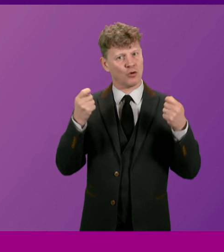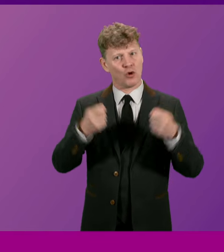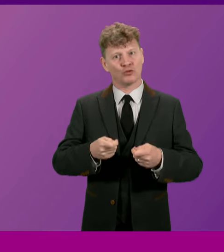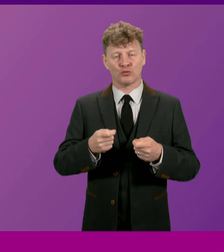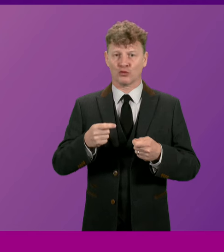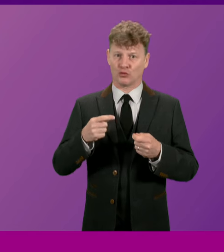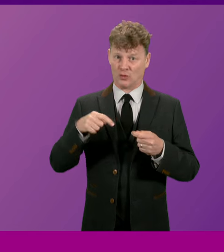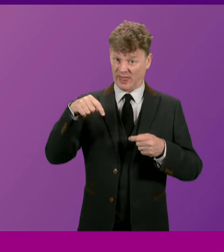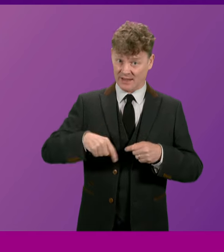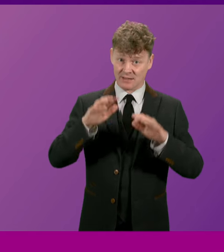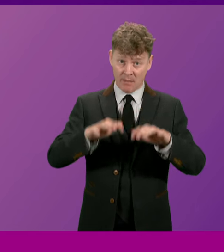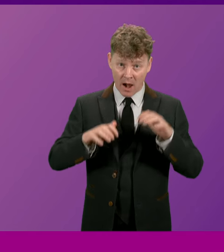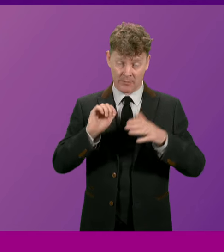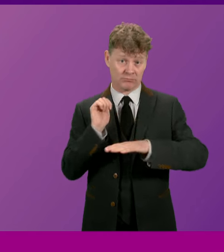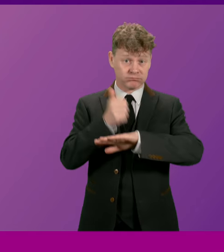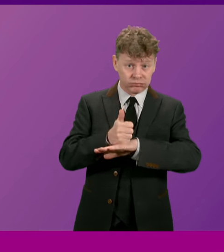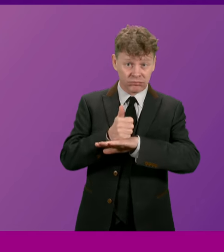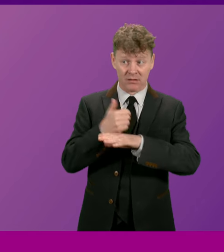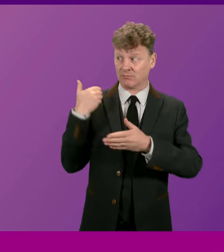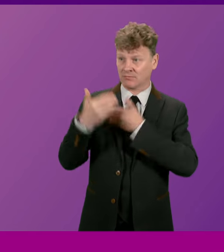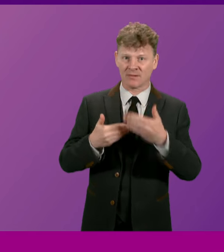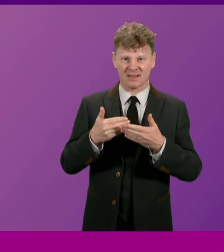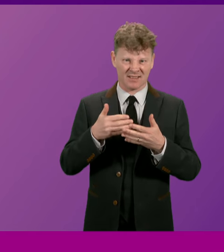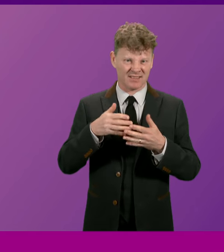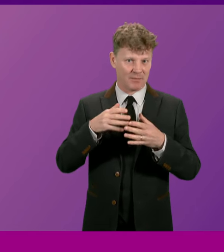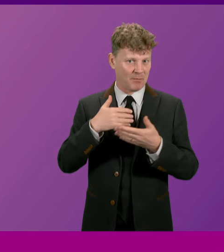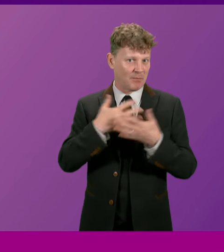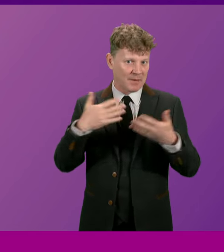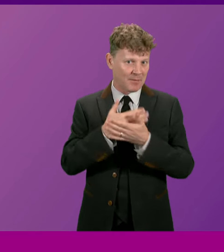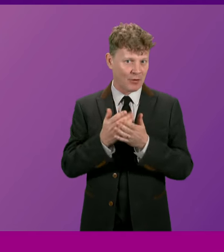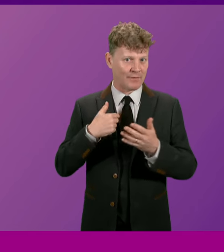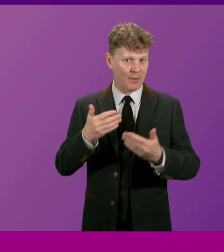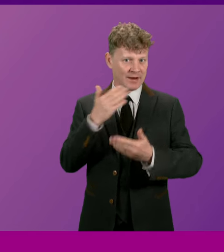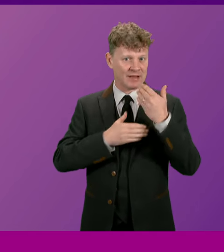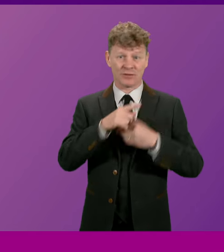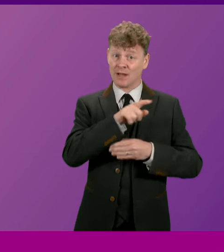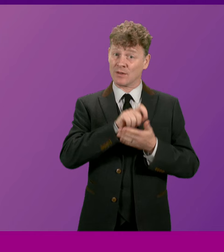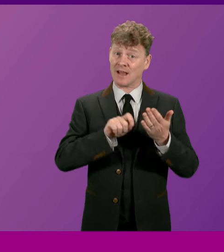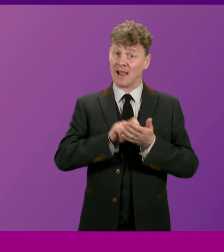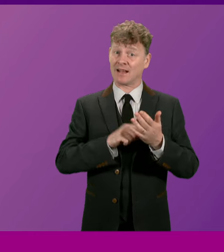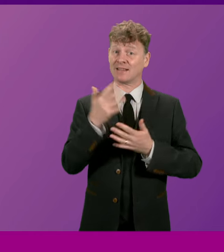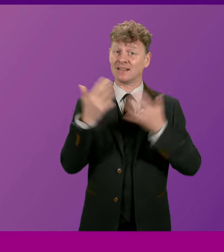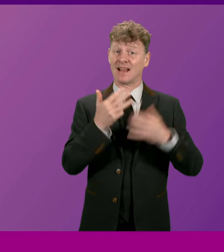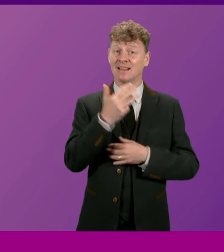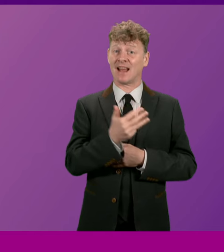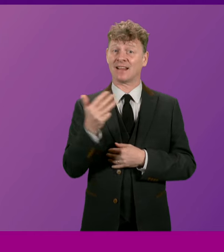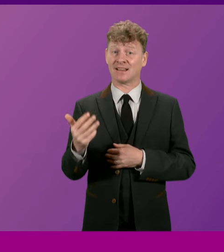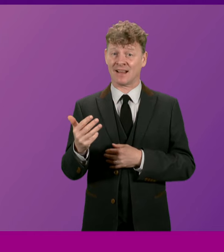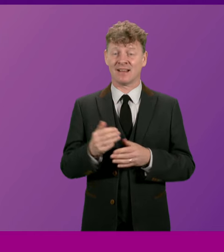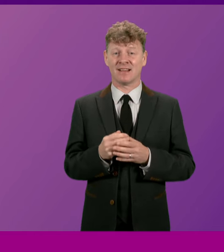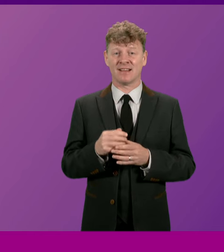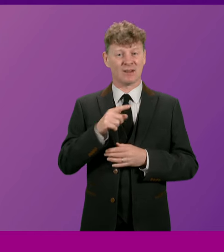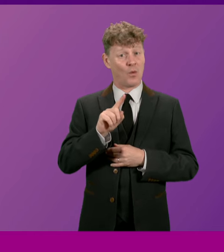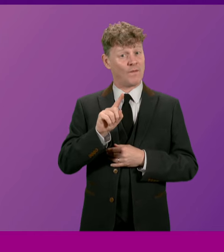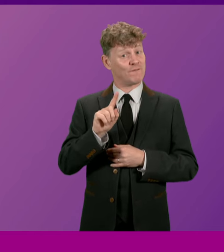life of this Parliament is an integral part of our history. Elected to the Parliament in 1999, one of the